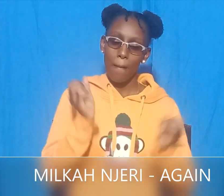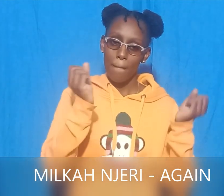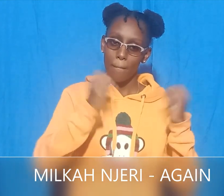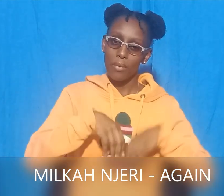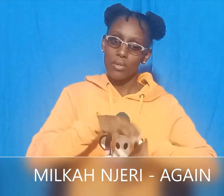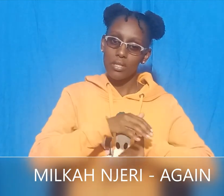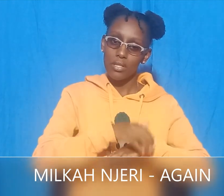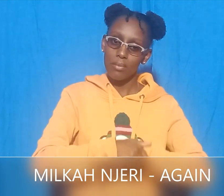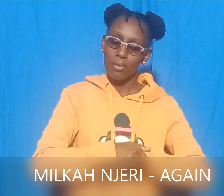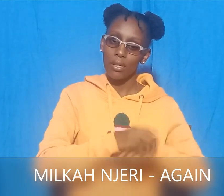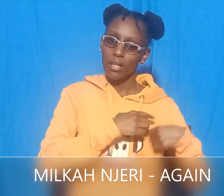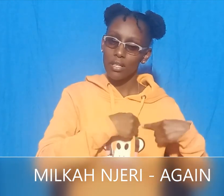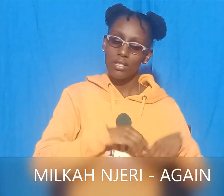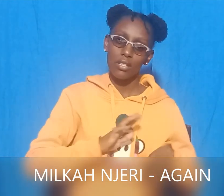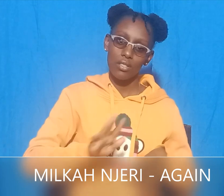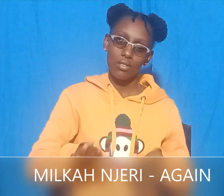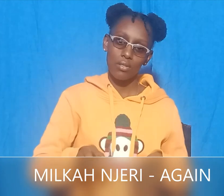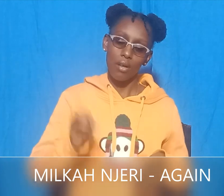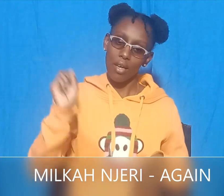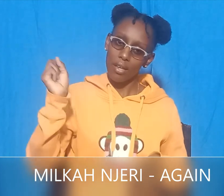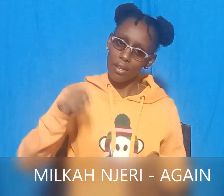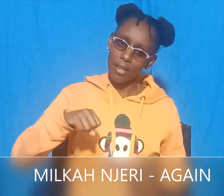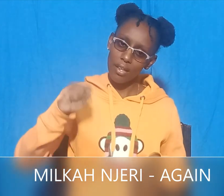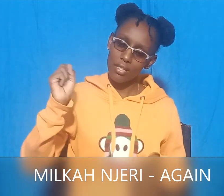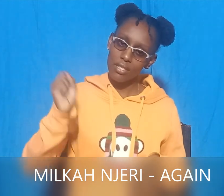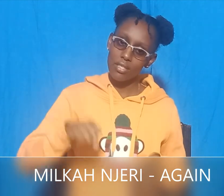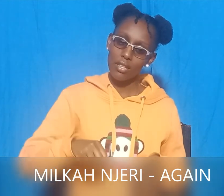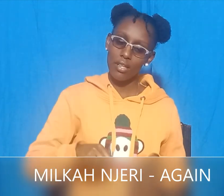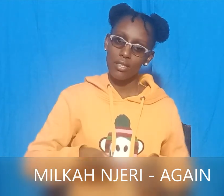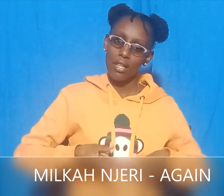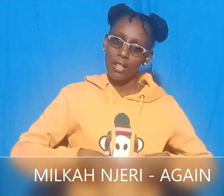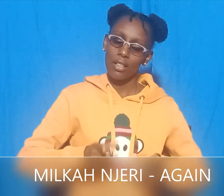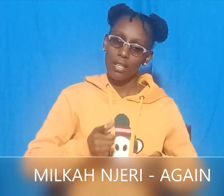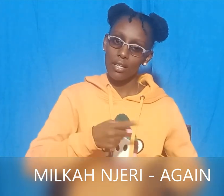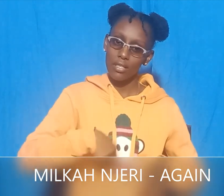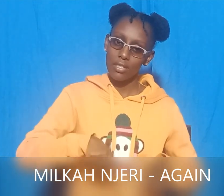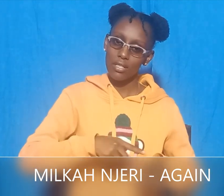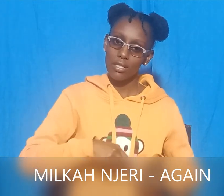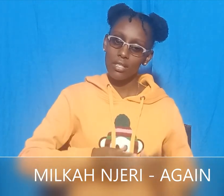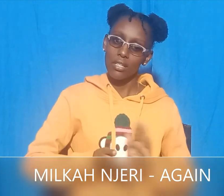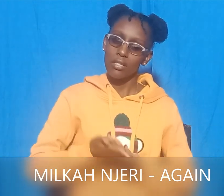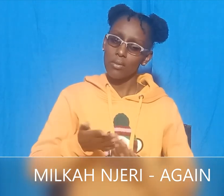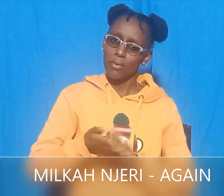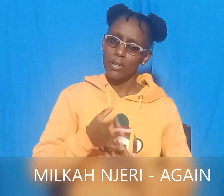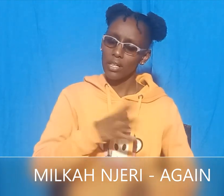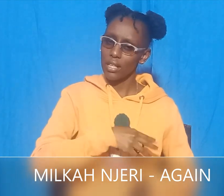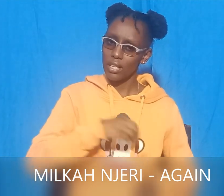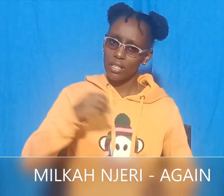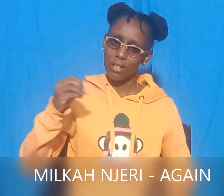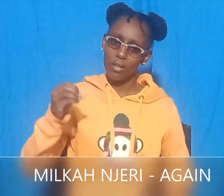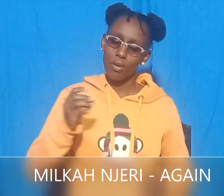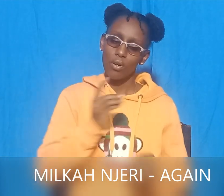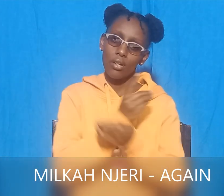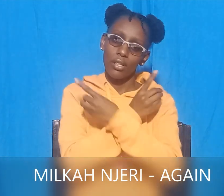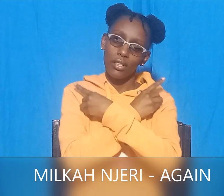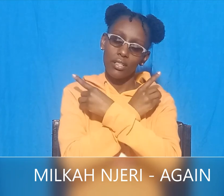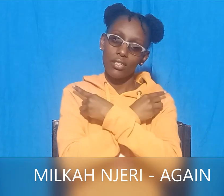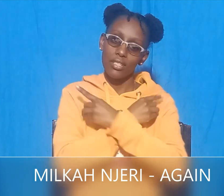course, I will. And let us go quickly. Your dear chief must not wait.